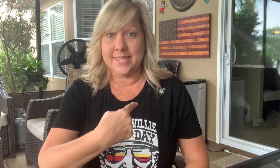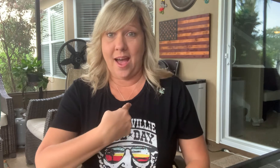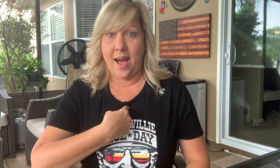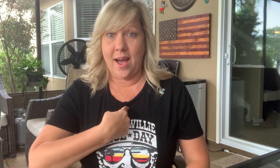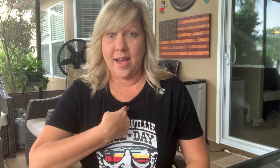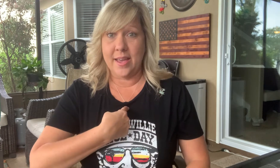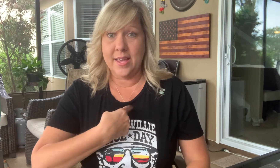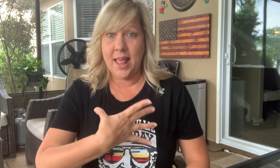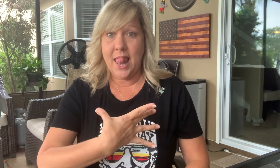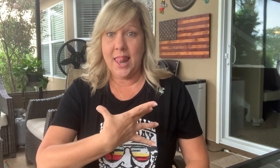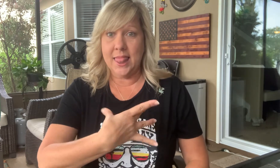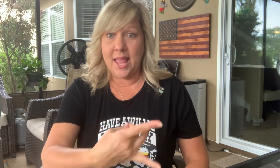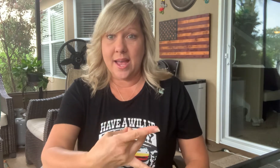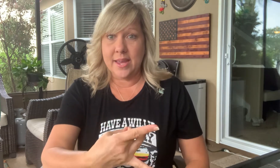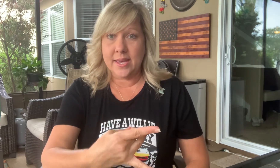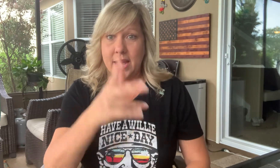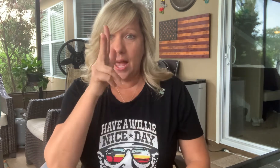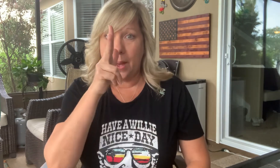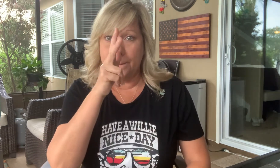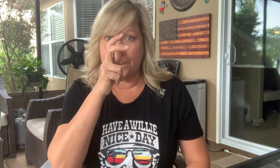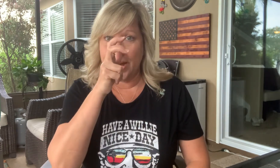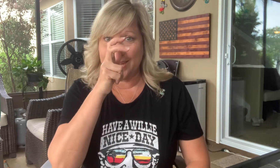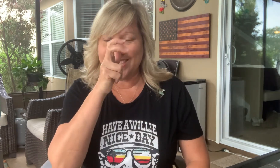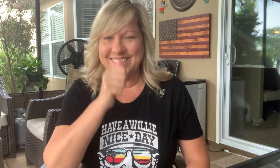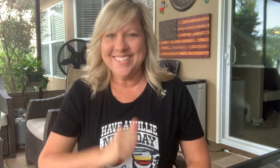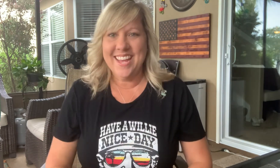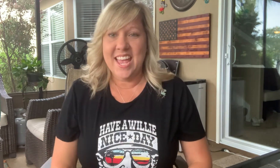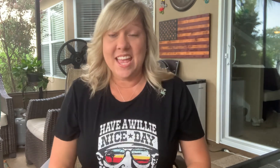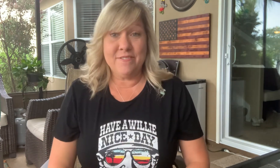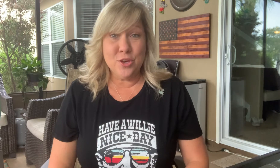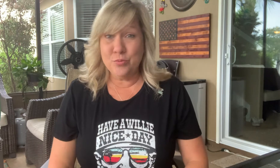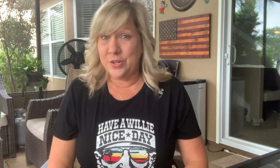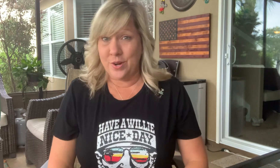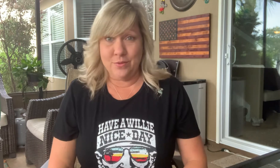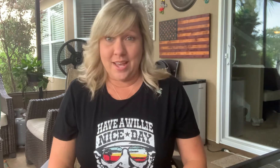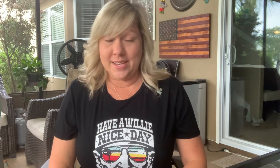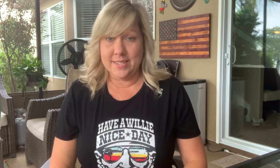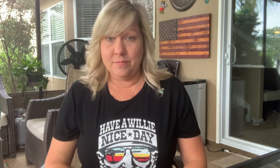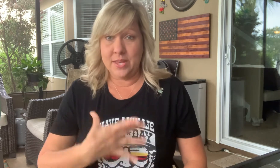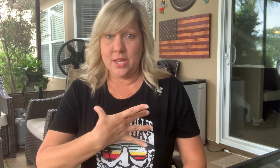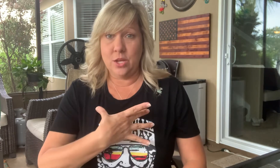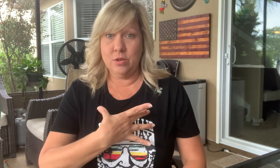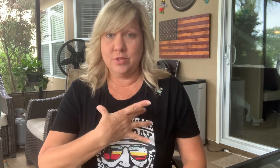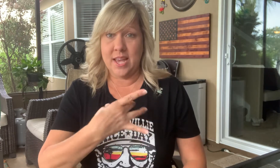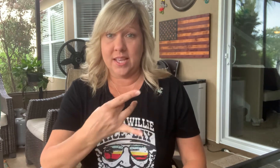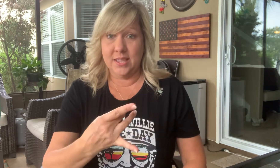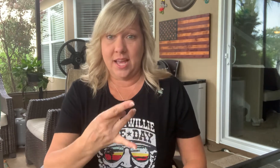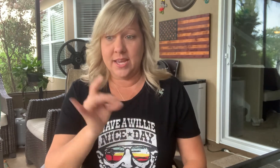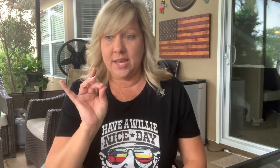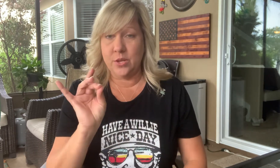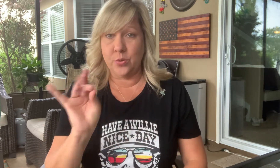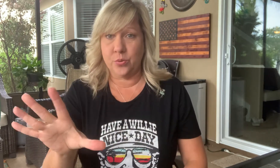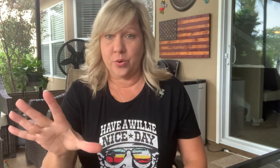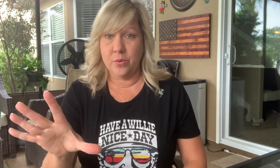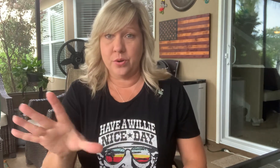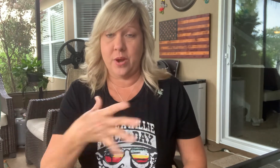I Like Bugs. If you don't like something, you take like and you throw it away.